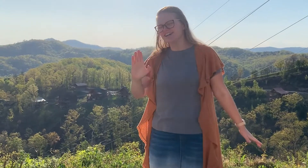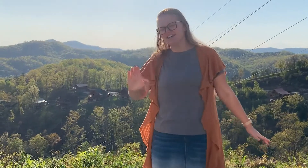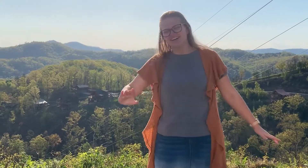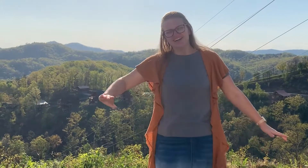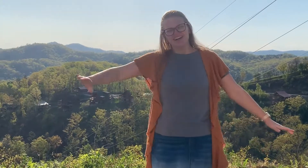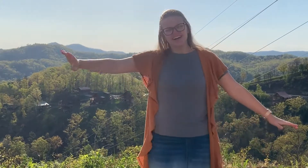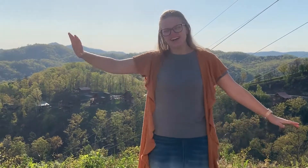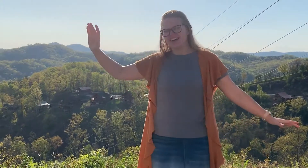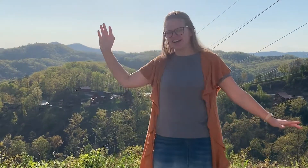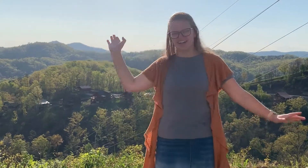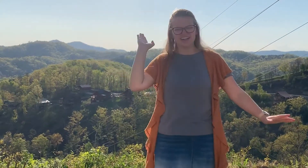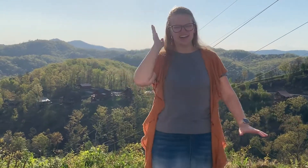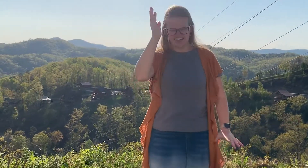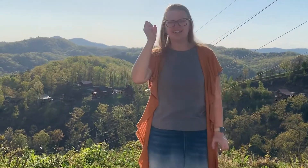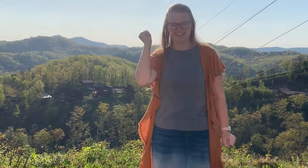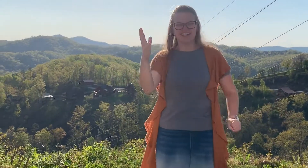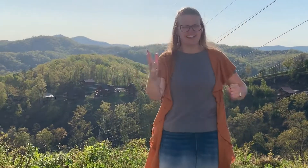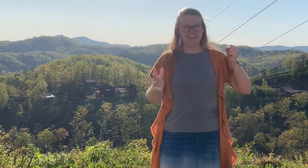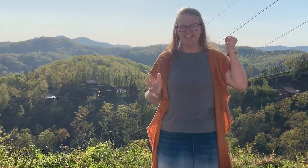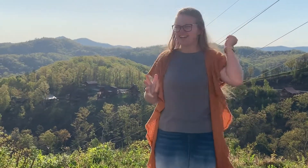I'm gonna sing